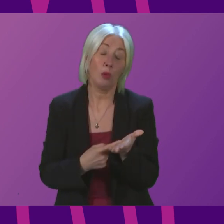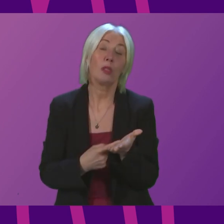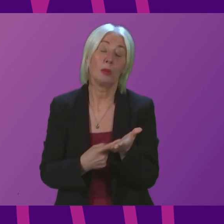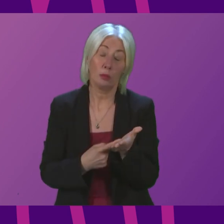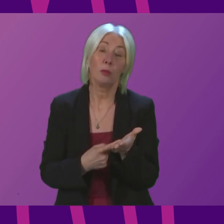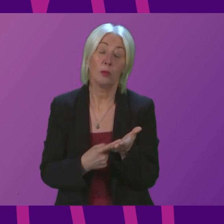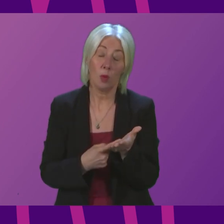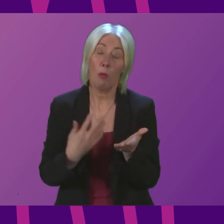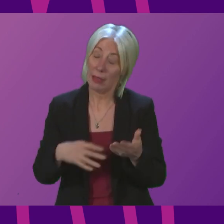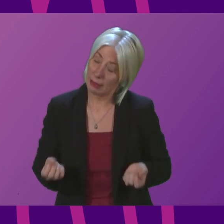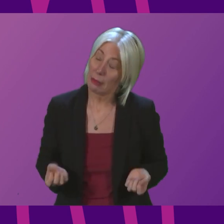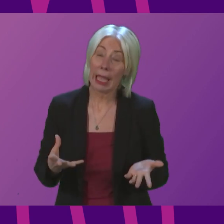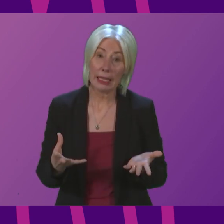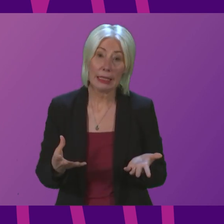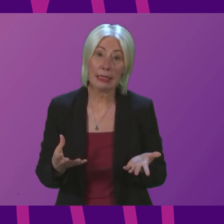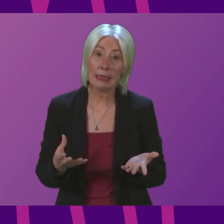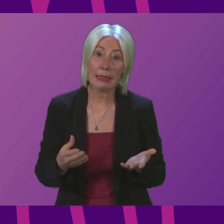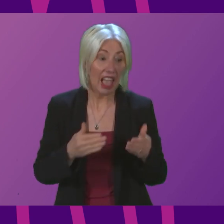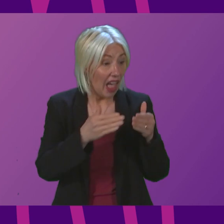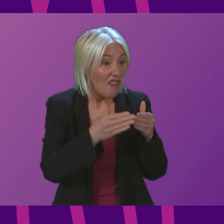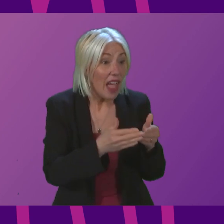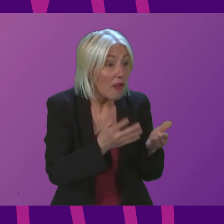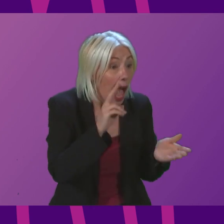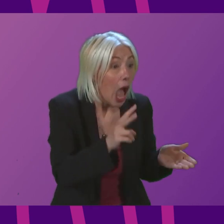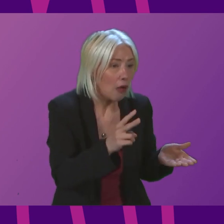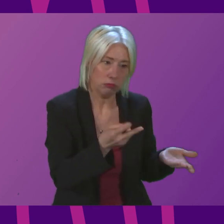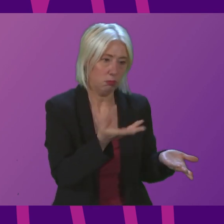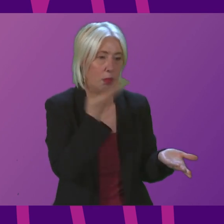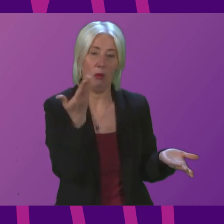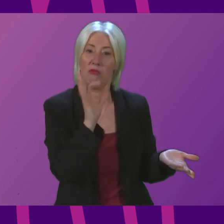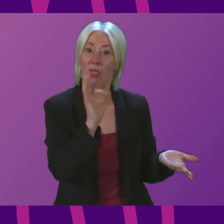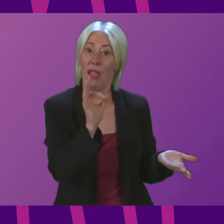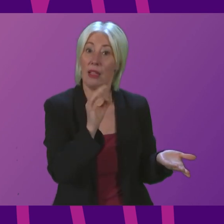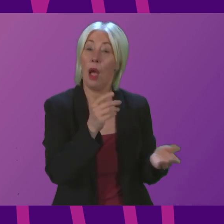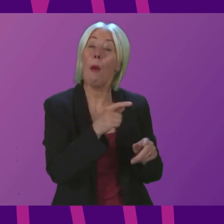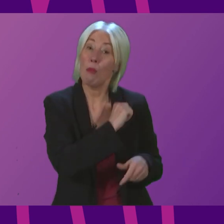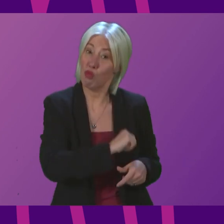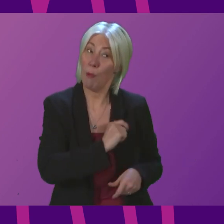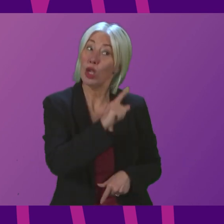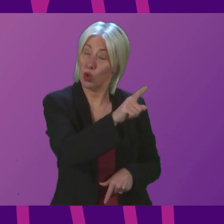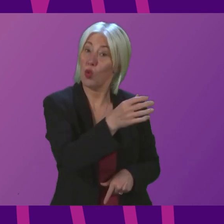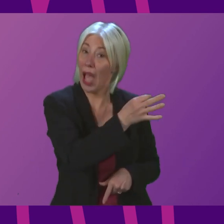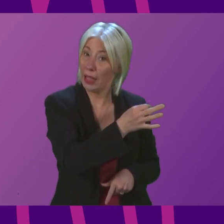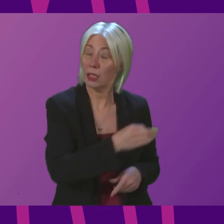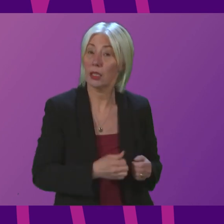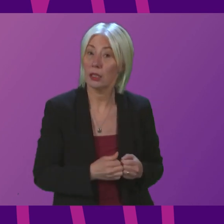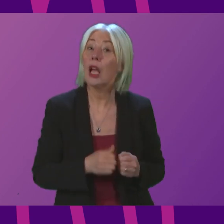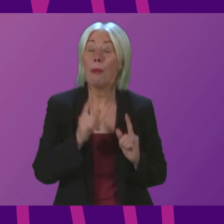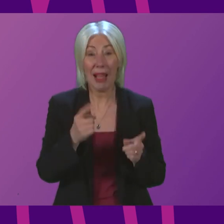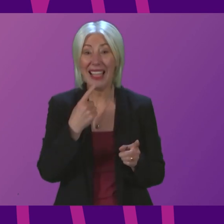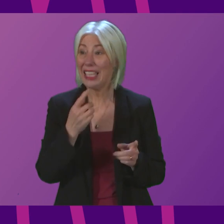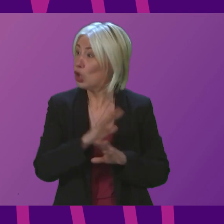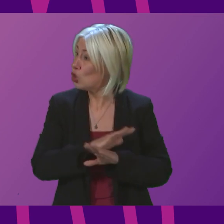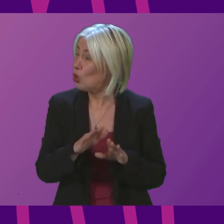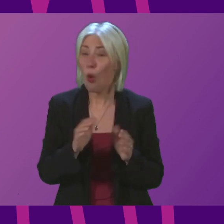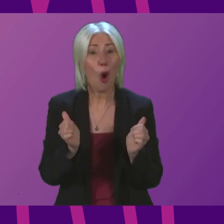pounds that has been spent, and not a single ferry for the islanders that they were promised. So, I go back, it was despite there being no